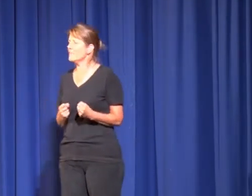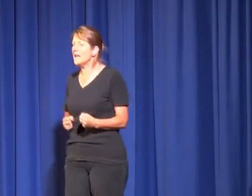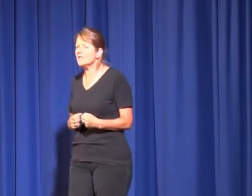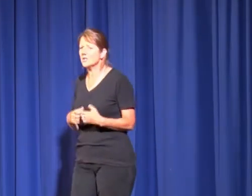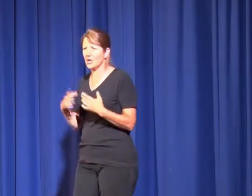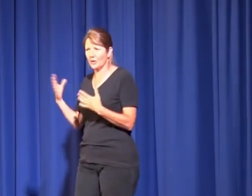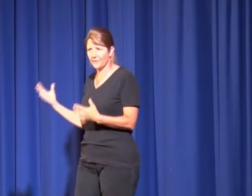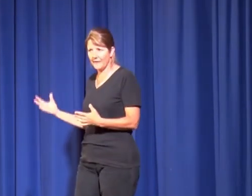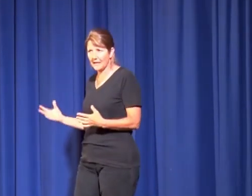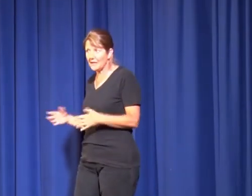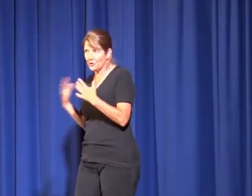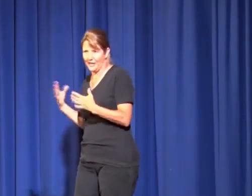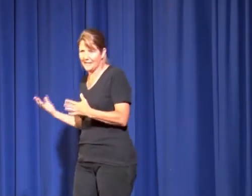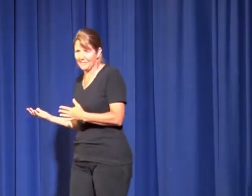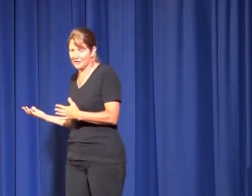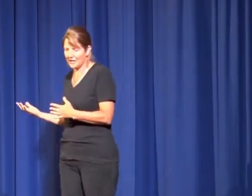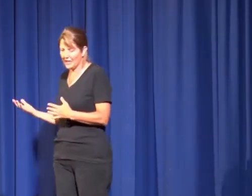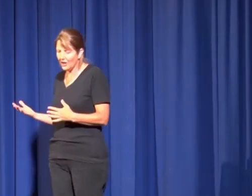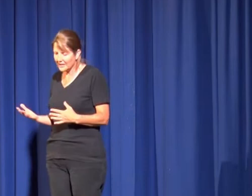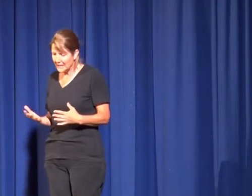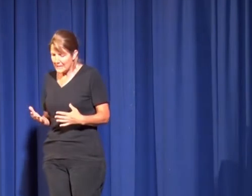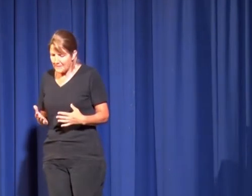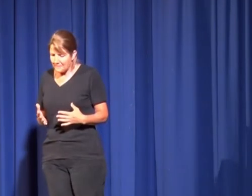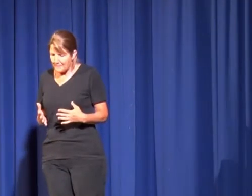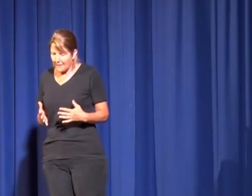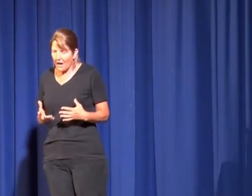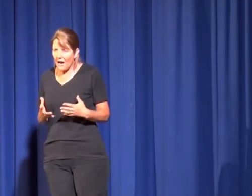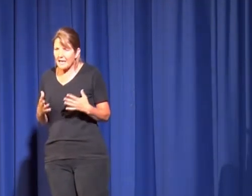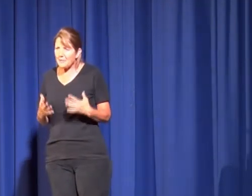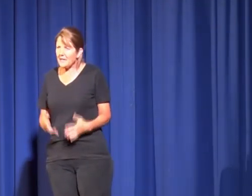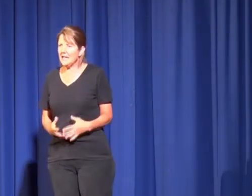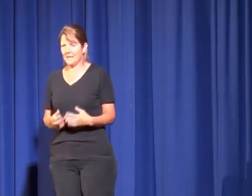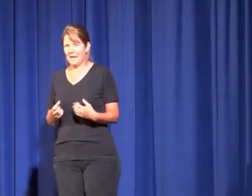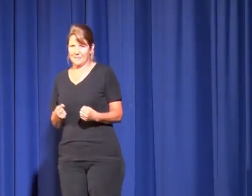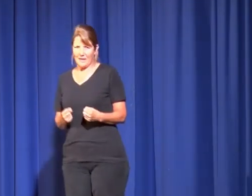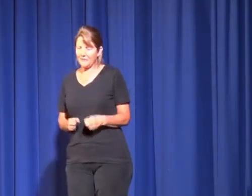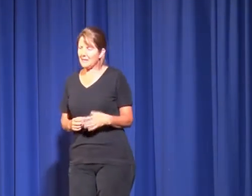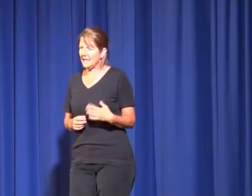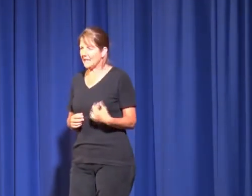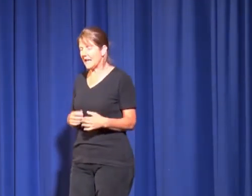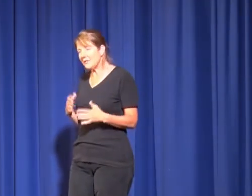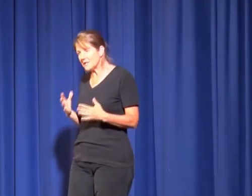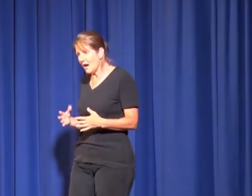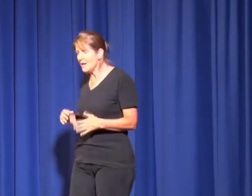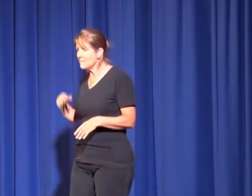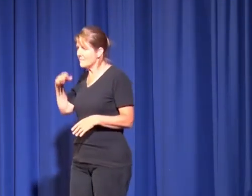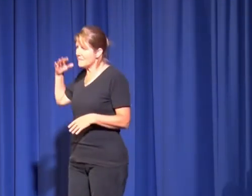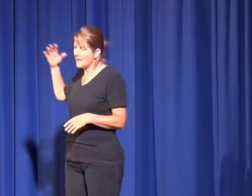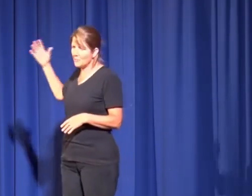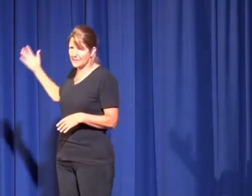imagined going off on that adventure, and I did imagine it a lot, I kept thinking about my family. And at the time my mum was